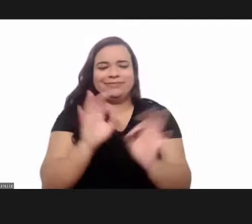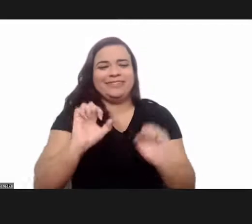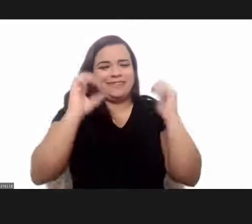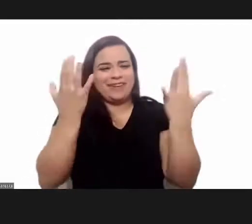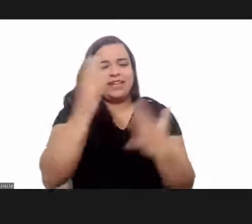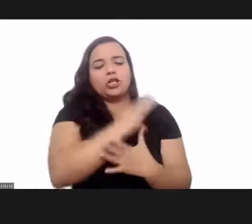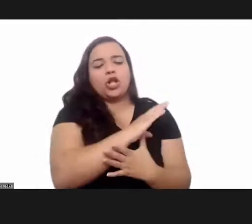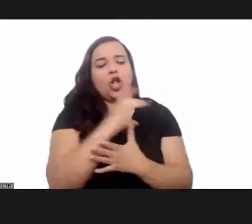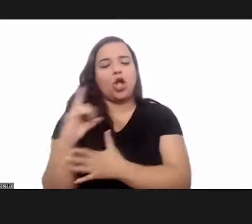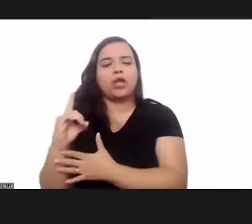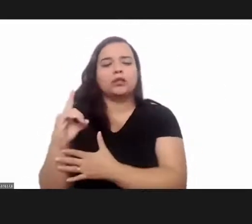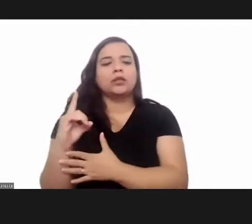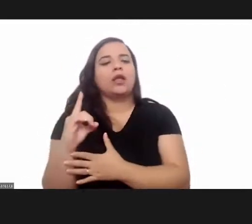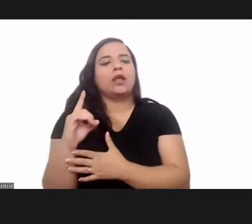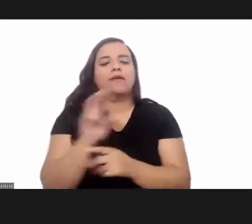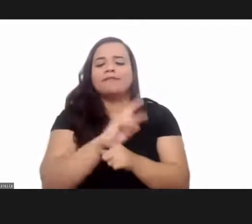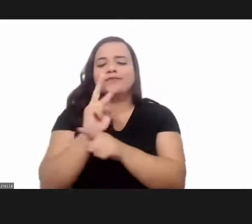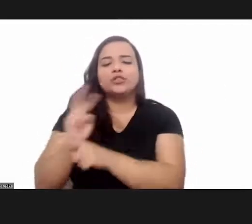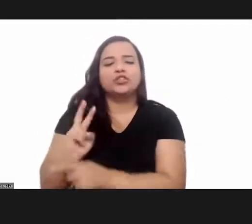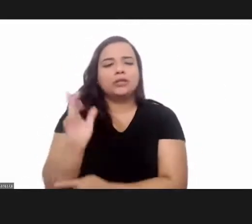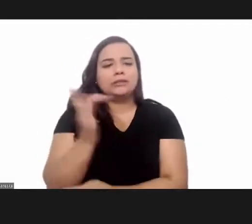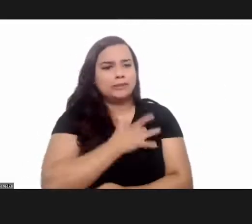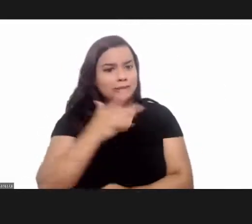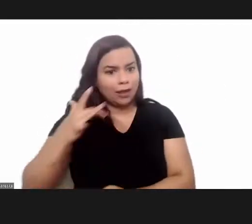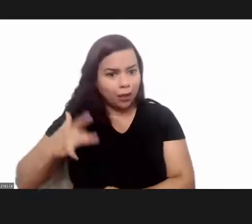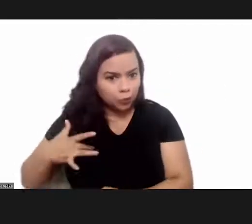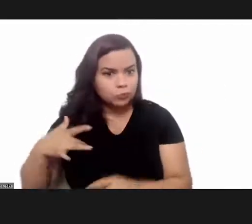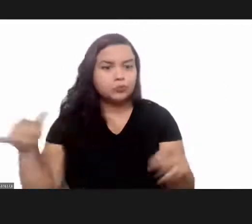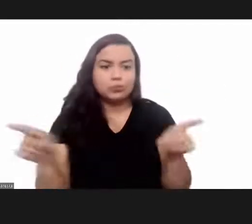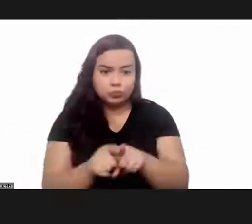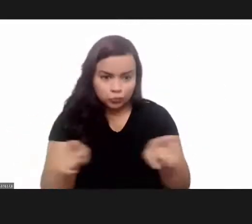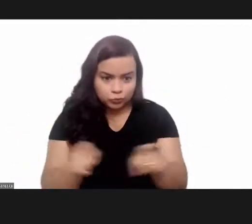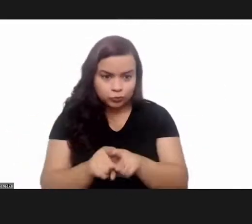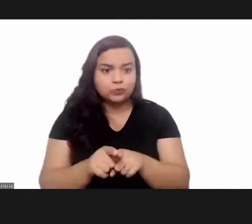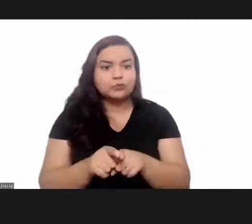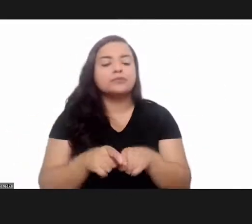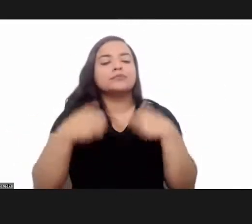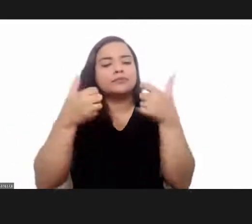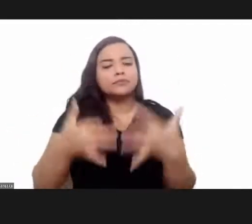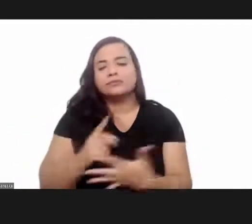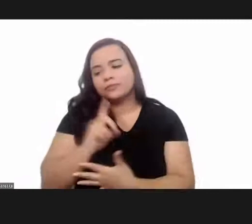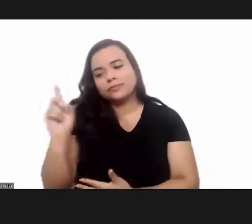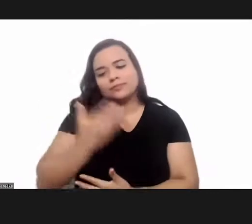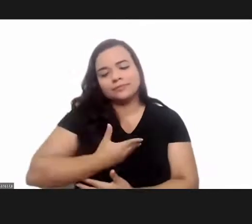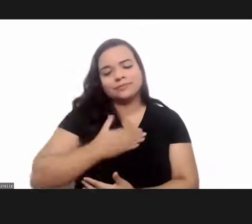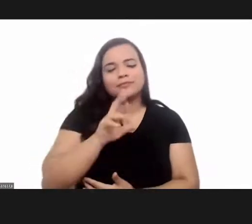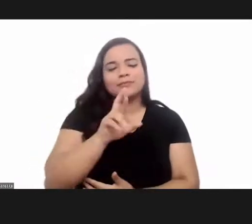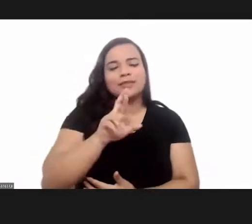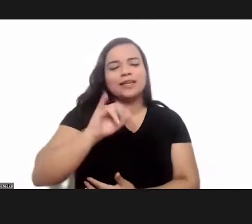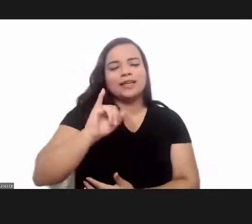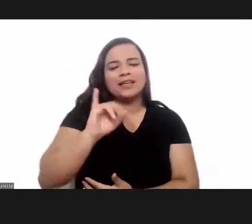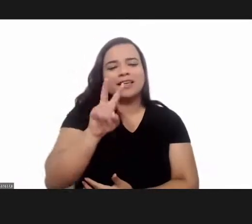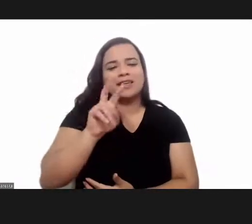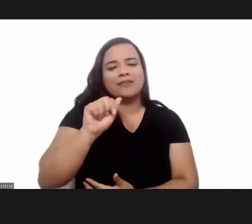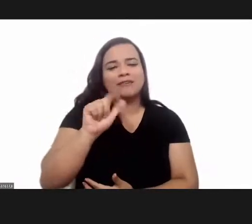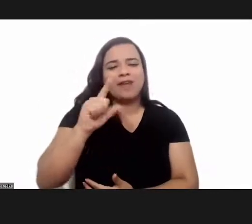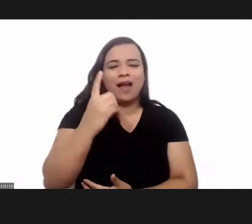core division of health surveillance i want to cite here our colleague rivaldo venencio